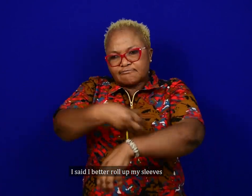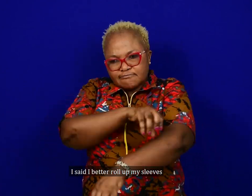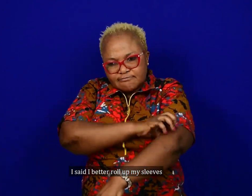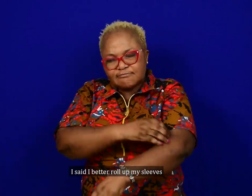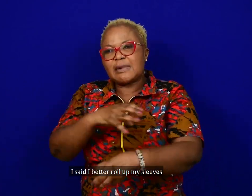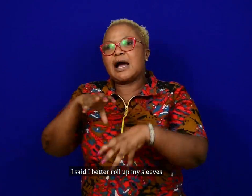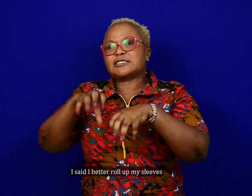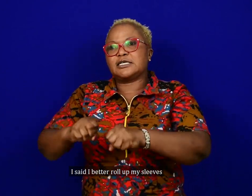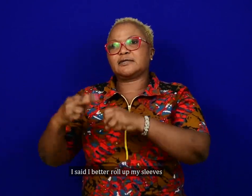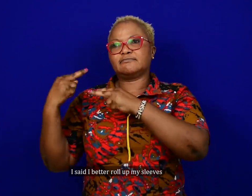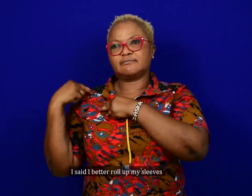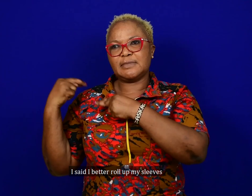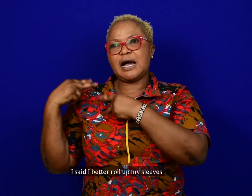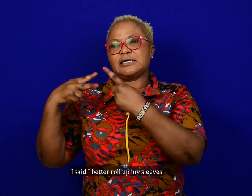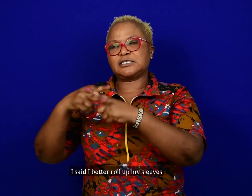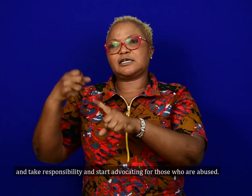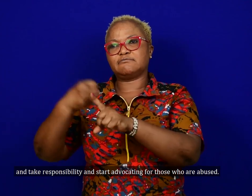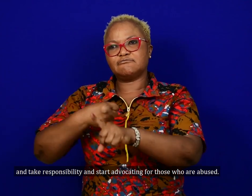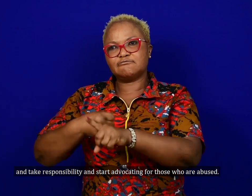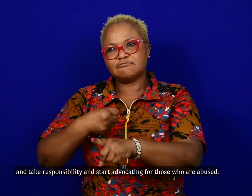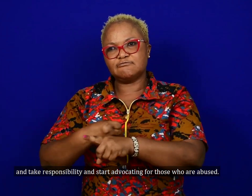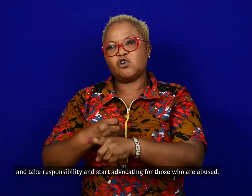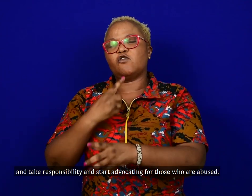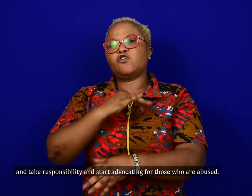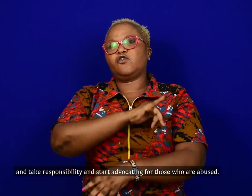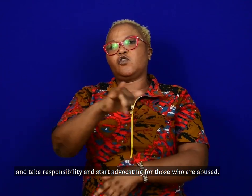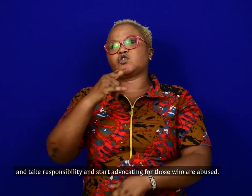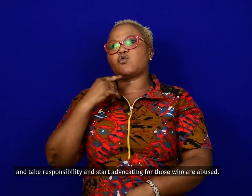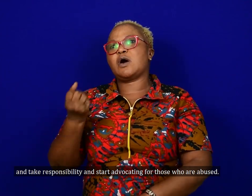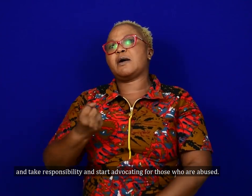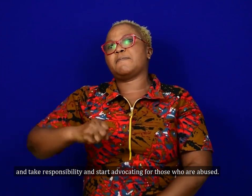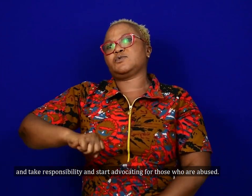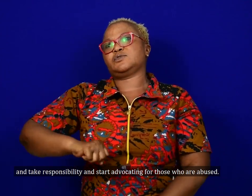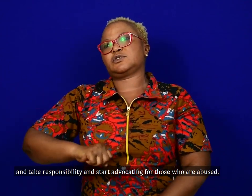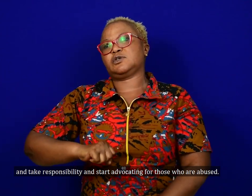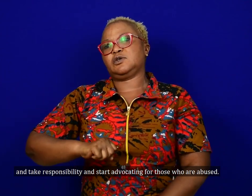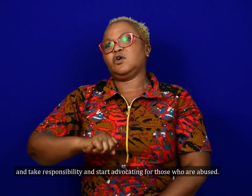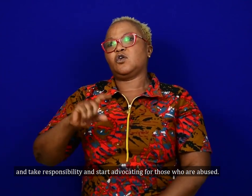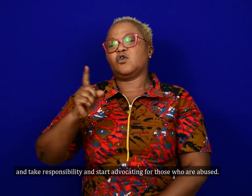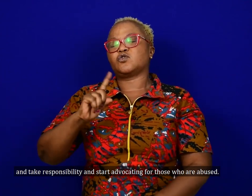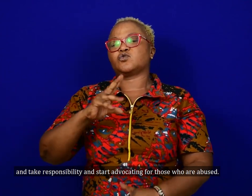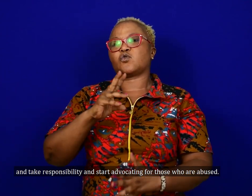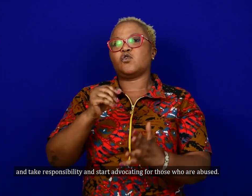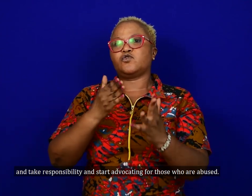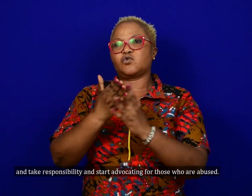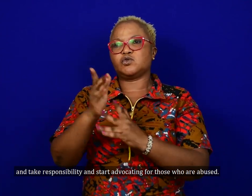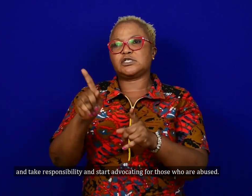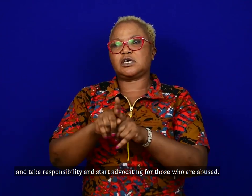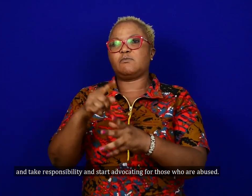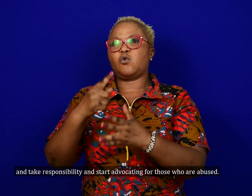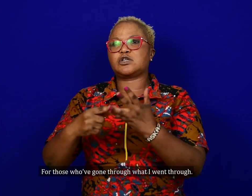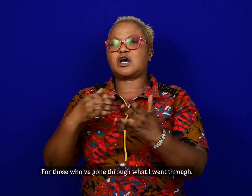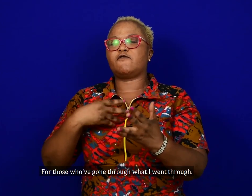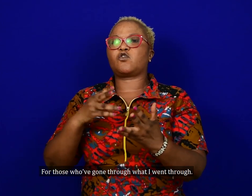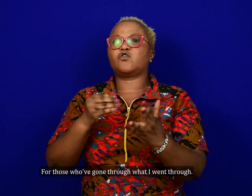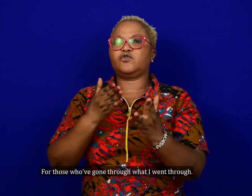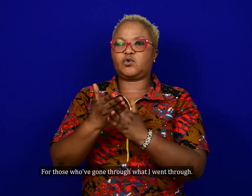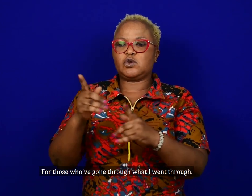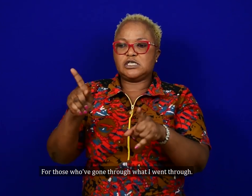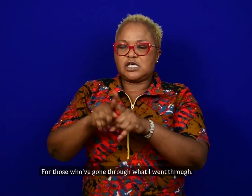roll up my sleeves and take up responsibility and start advocating for those who are abused. For those who've gone through what